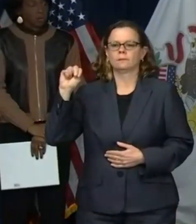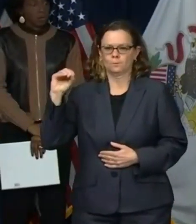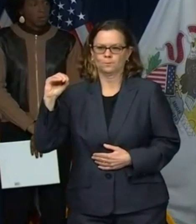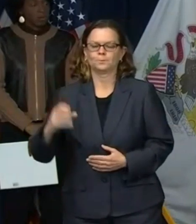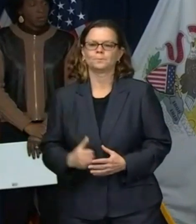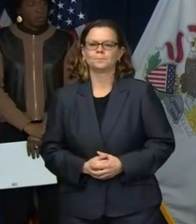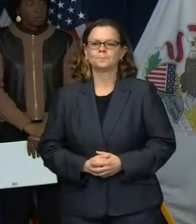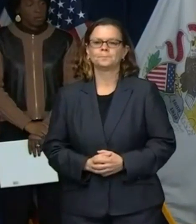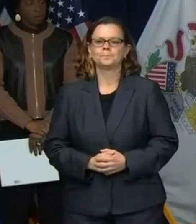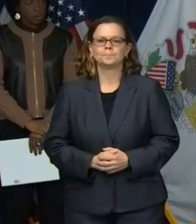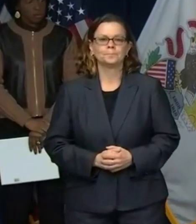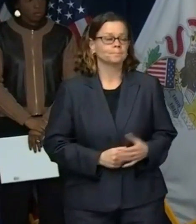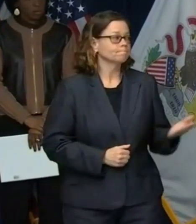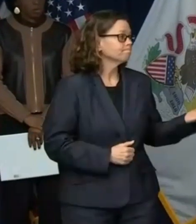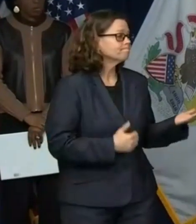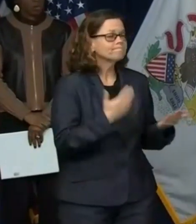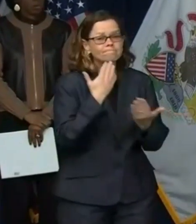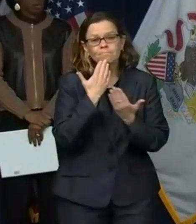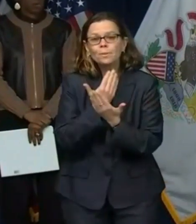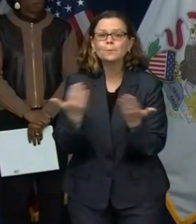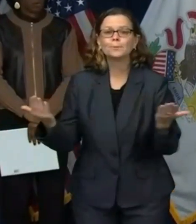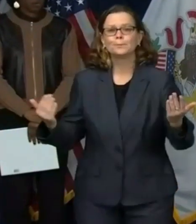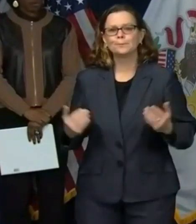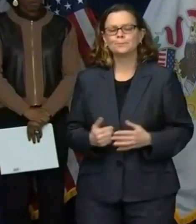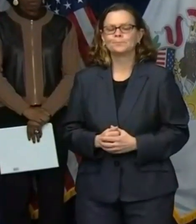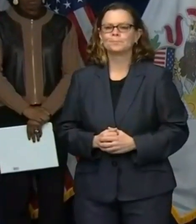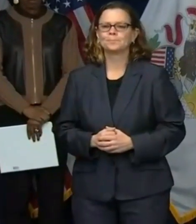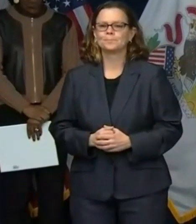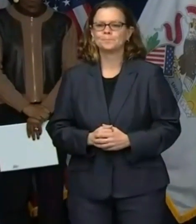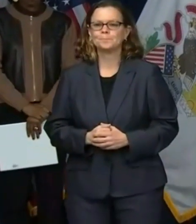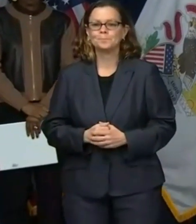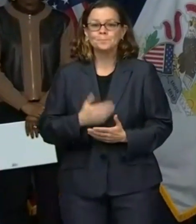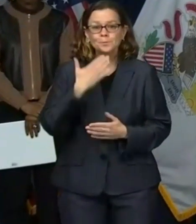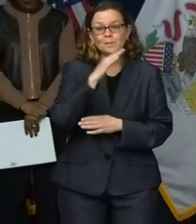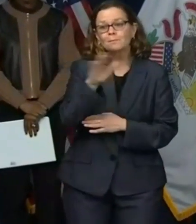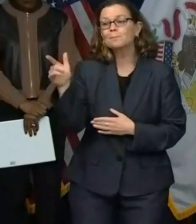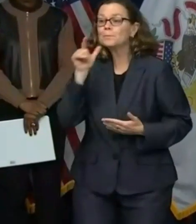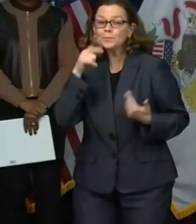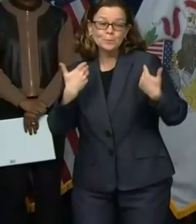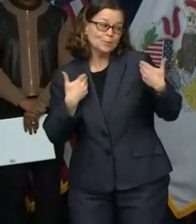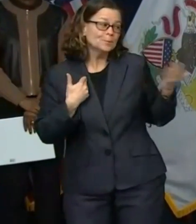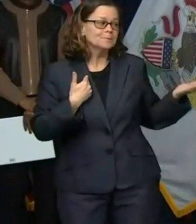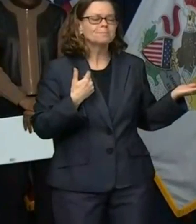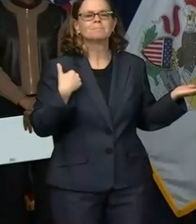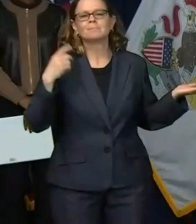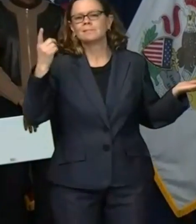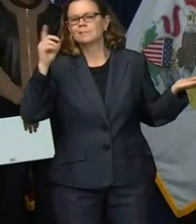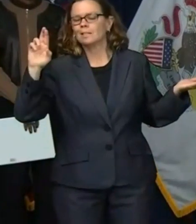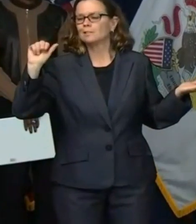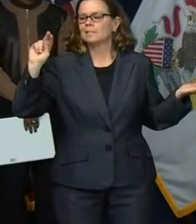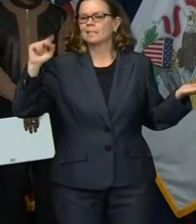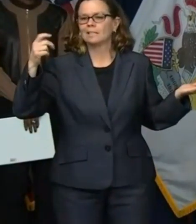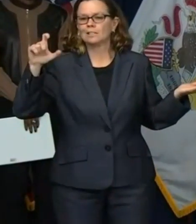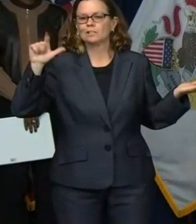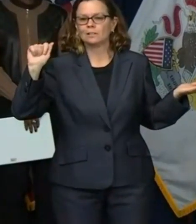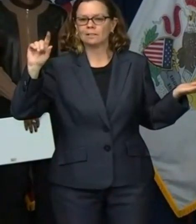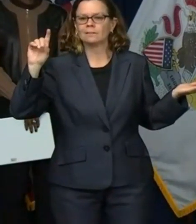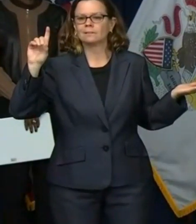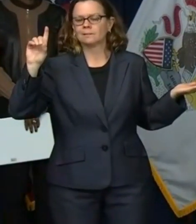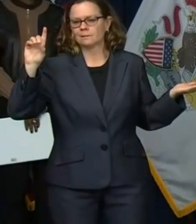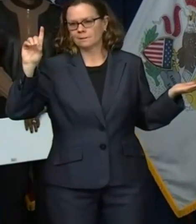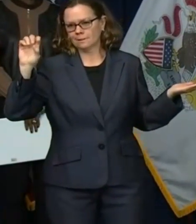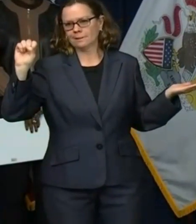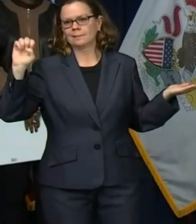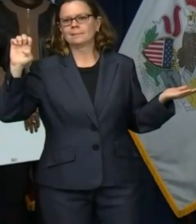thank you good afternoon my name is angela cedeno and i am the director of the ketzy center a community